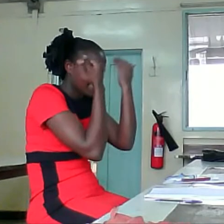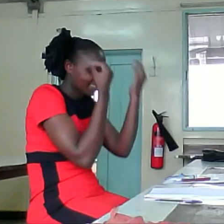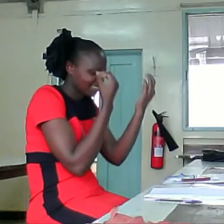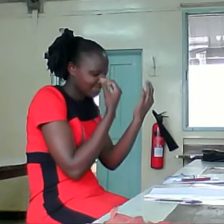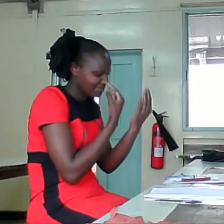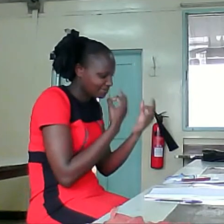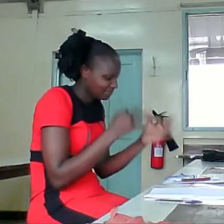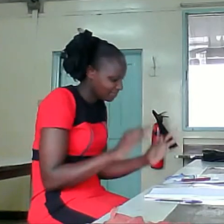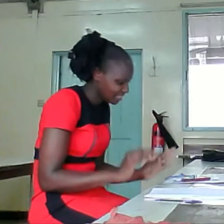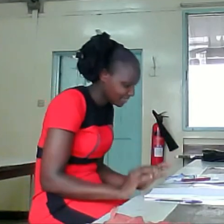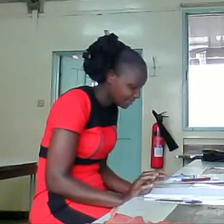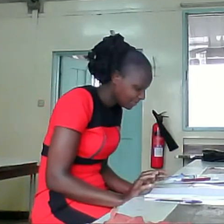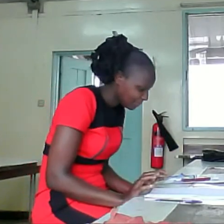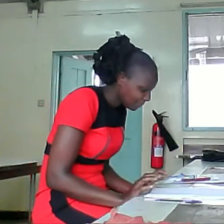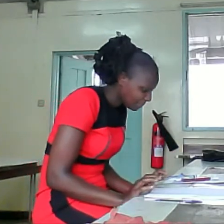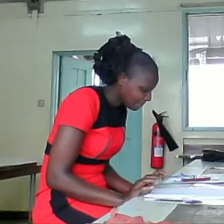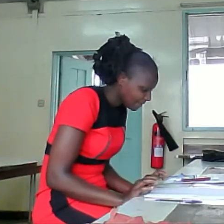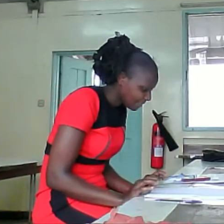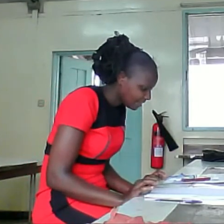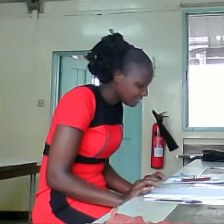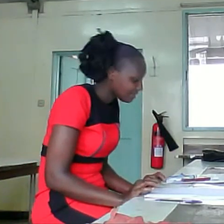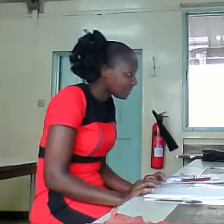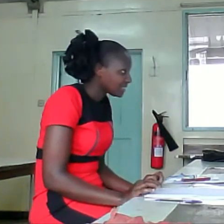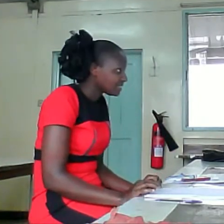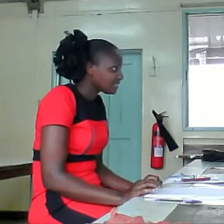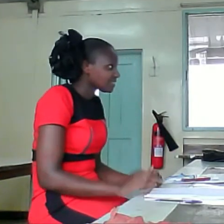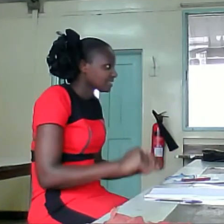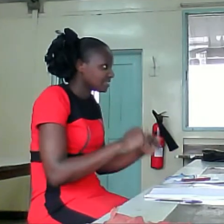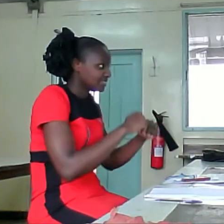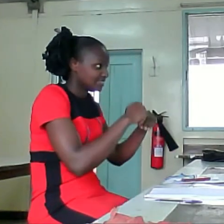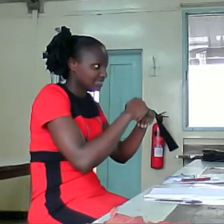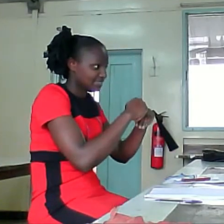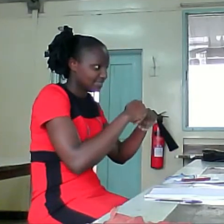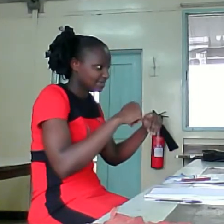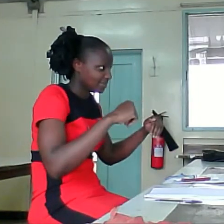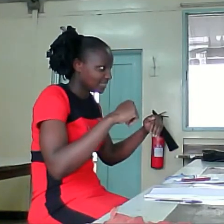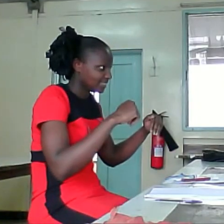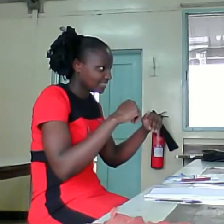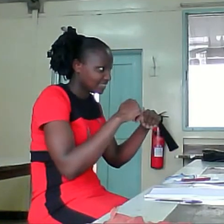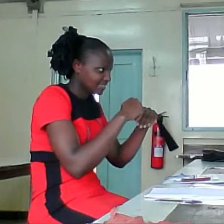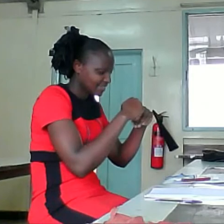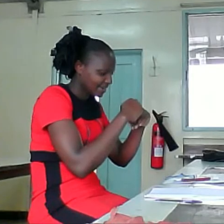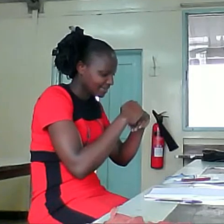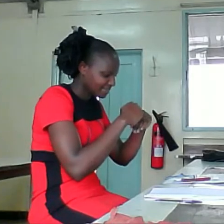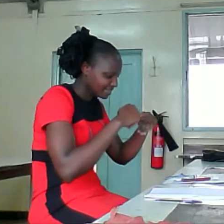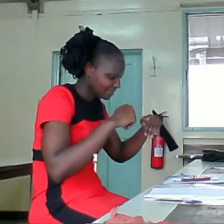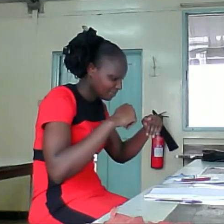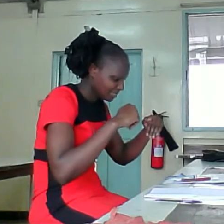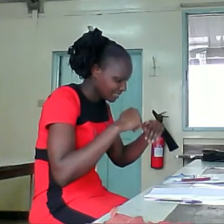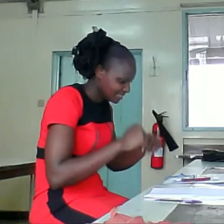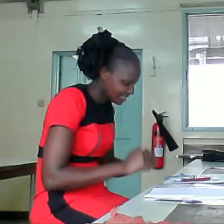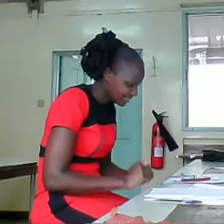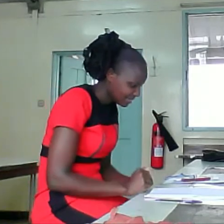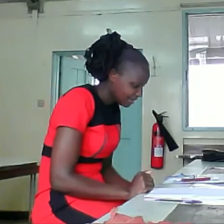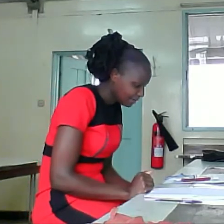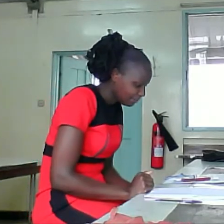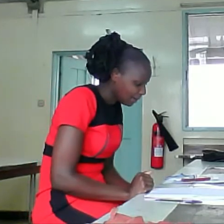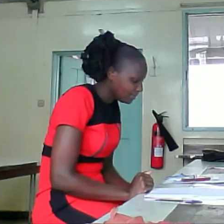free. Then separates. Separate. Public.